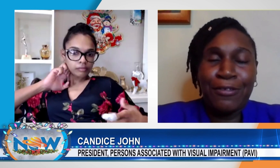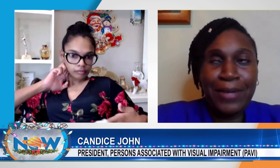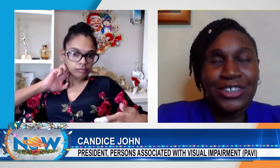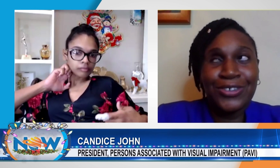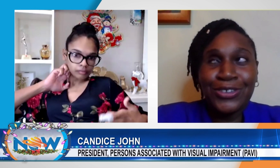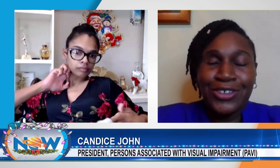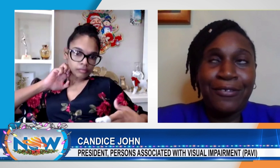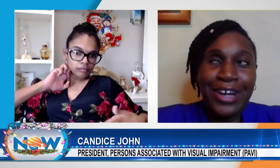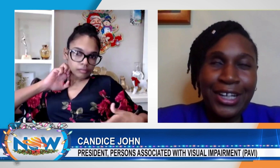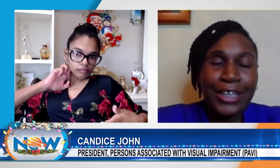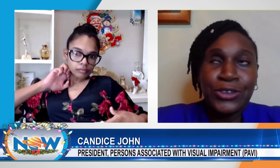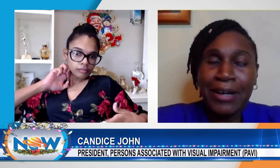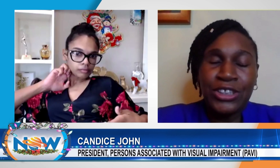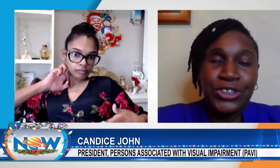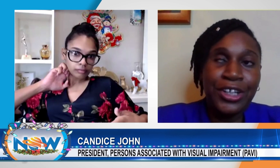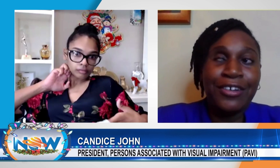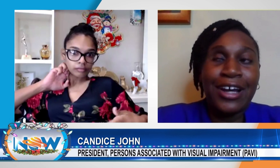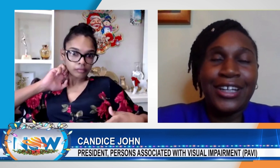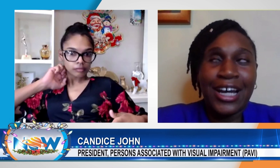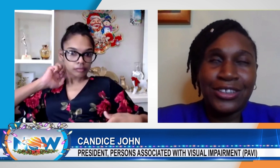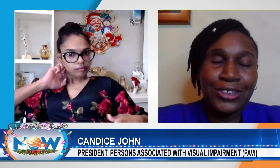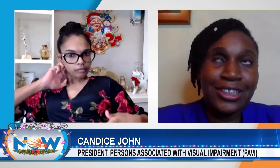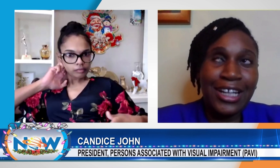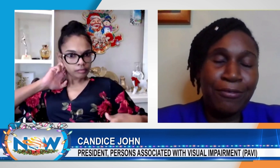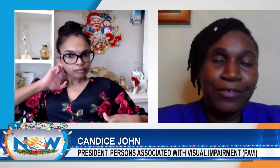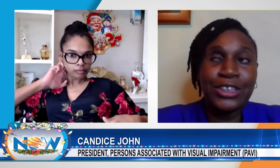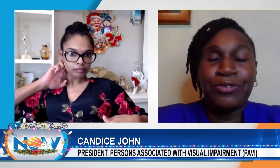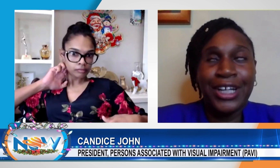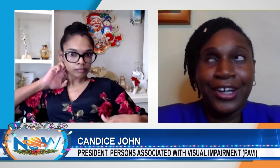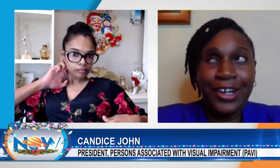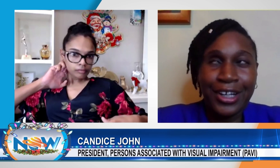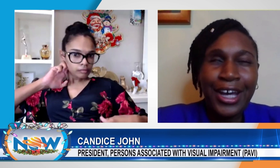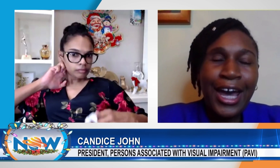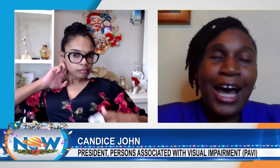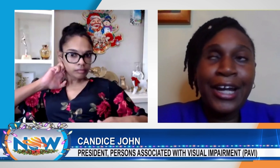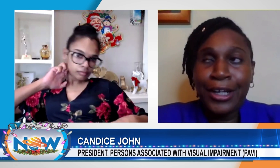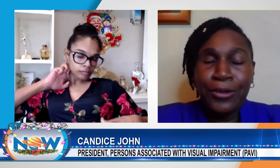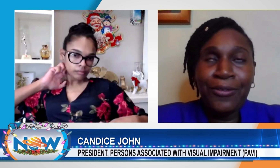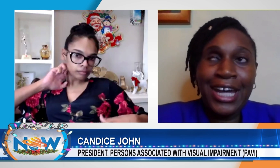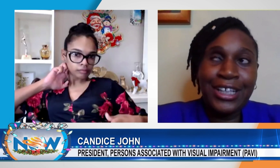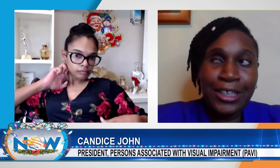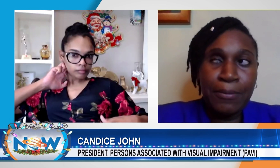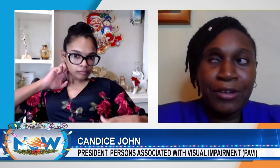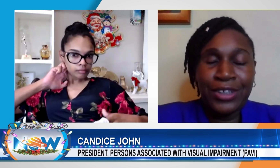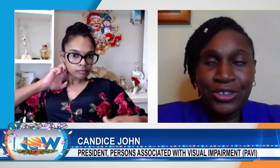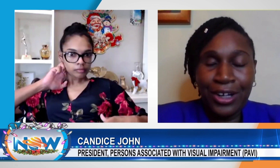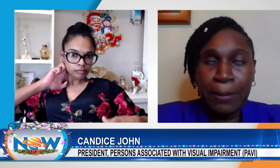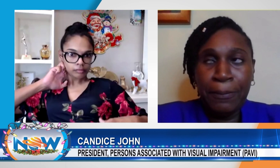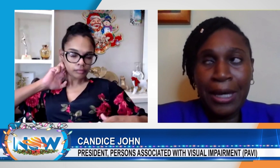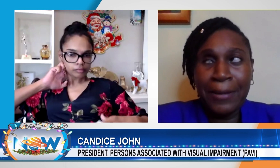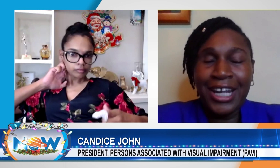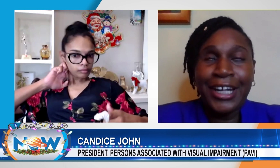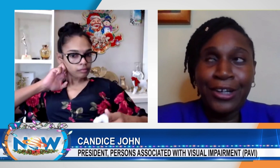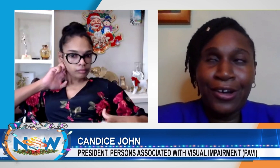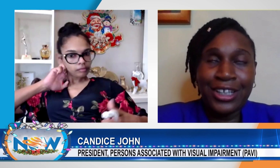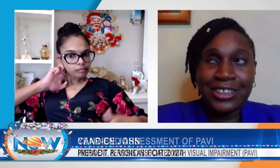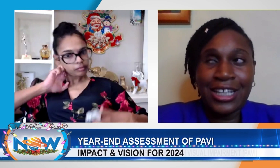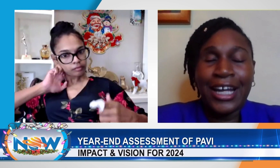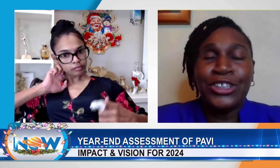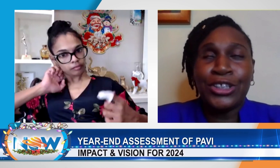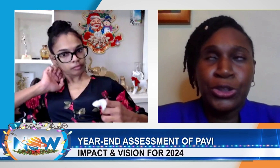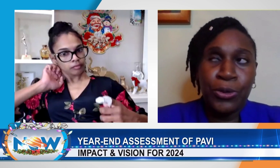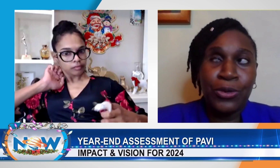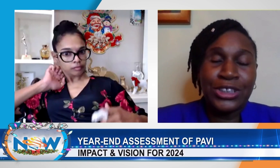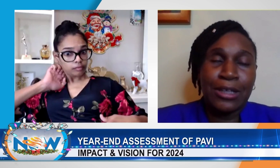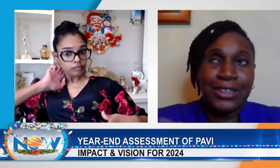accept me, no government school. So I went there. So my journey at that level was really good. I didn't know anything about visual impairment. I didn't